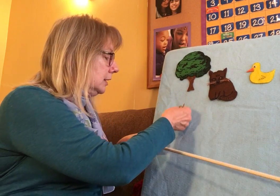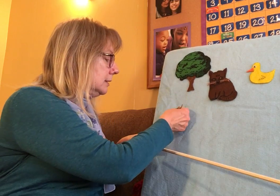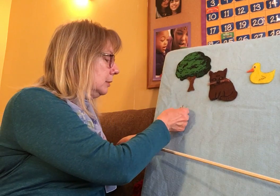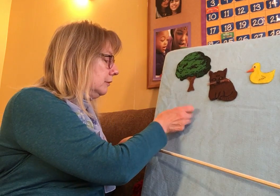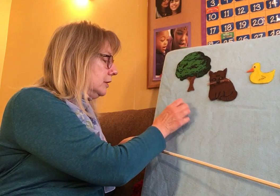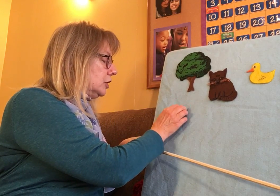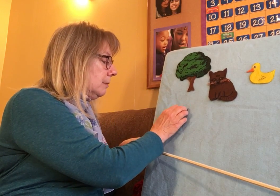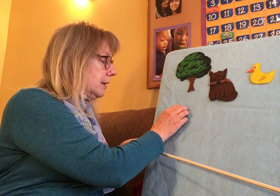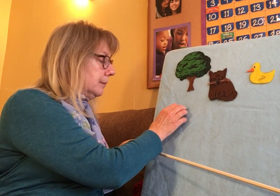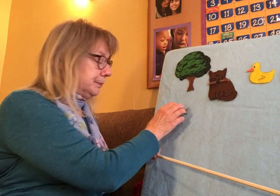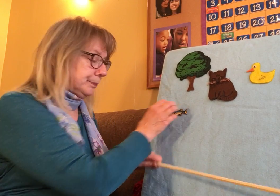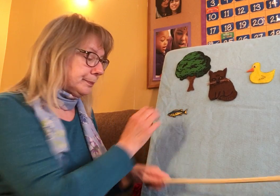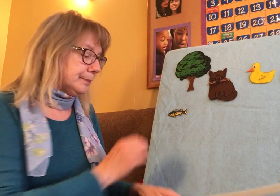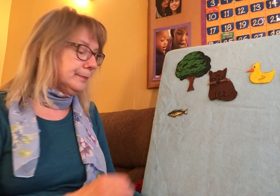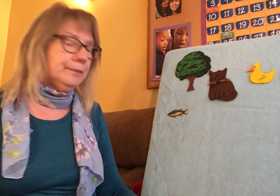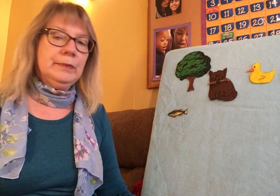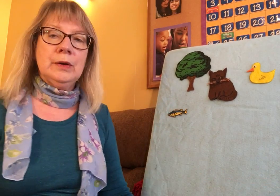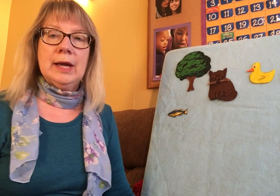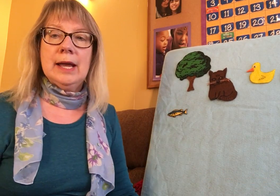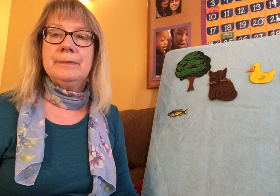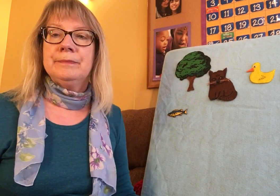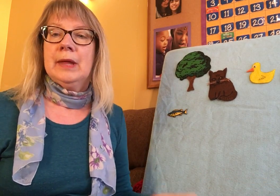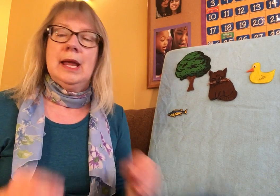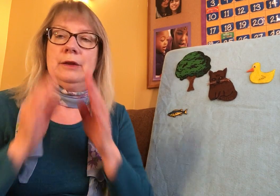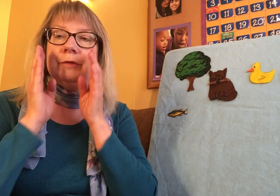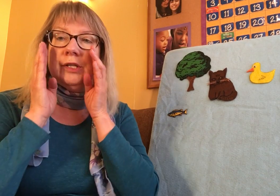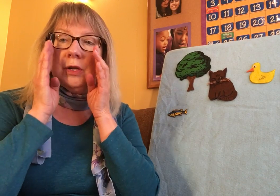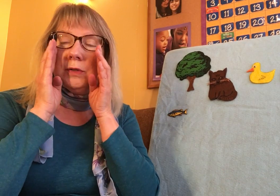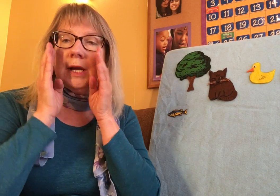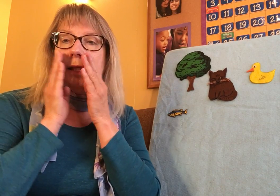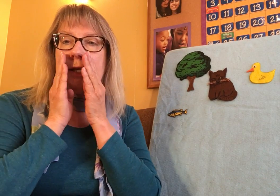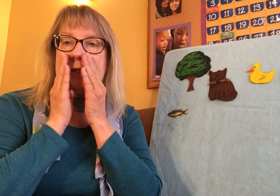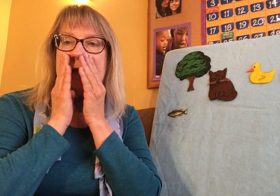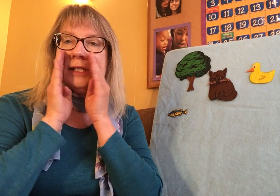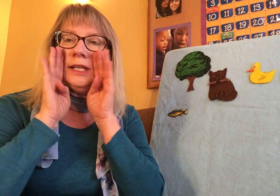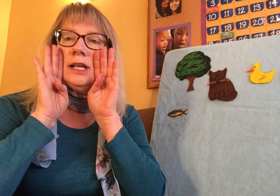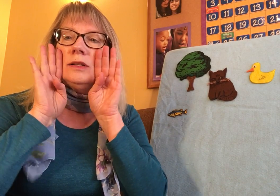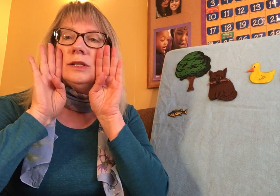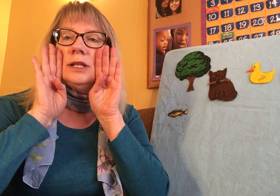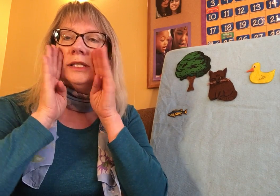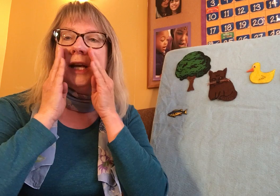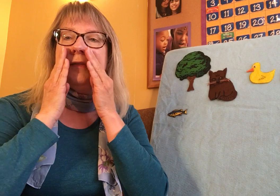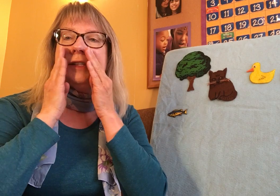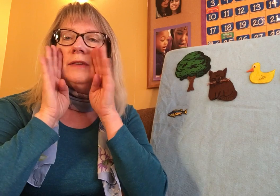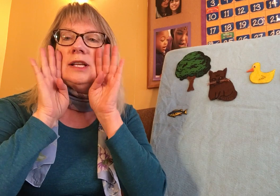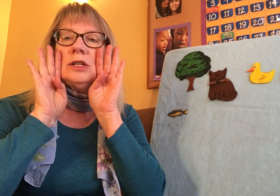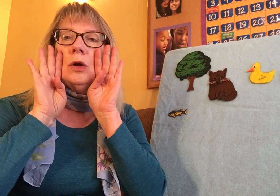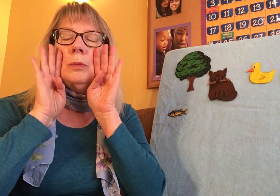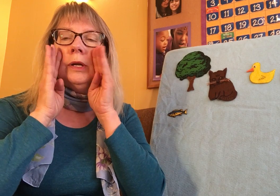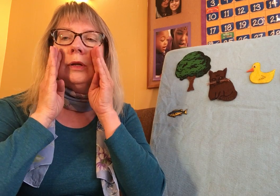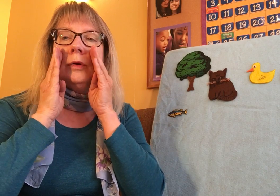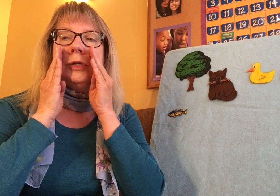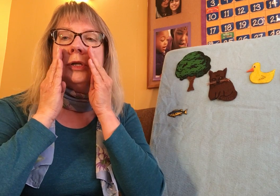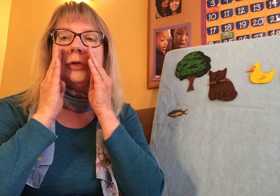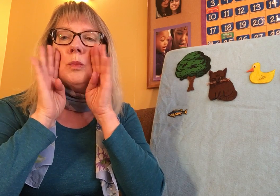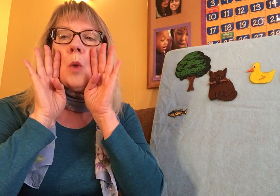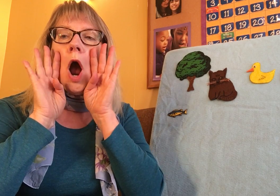Let's put a fish up there. Okay? And the fish goes like this. It has gills on the side of its face that open and close and it goes oink,